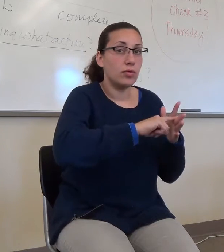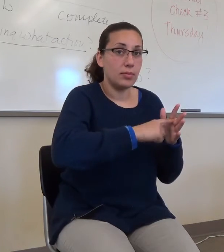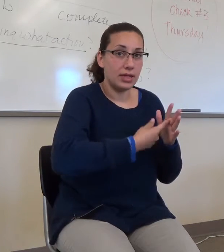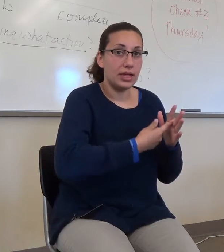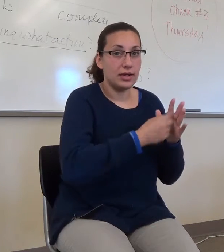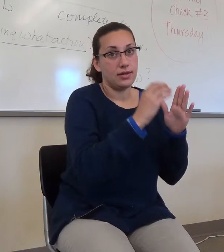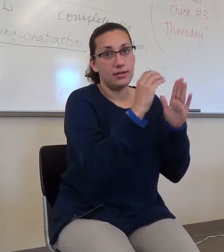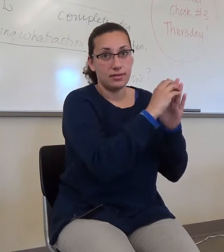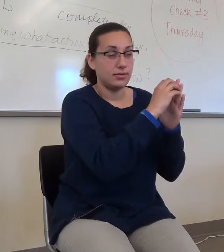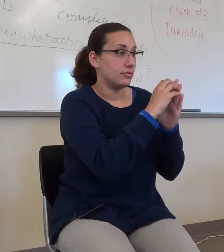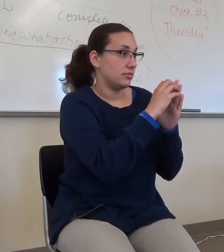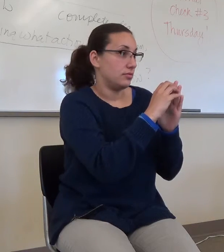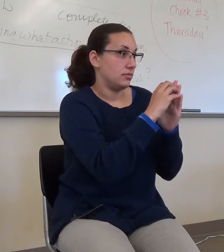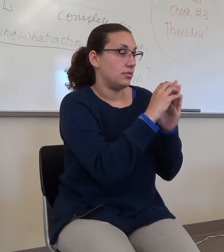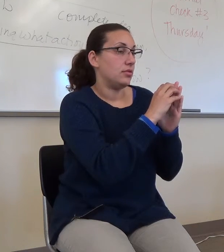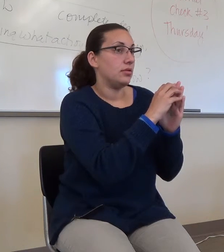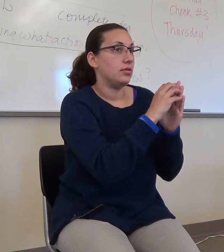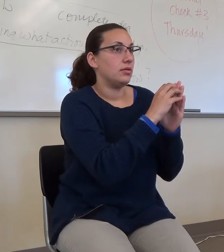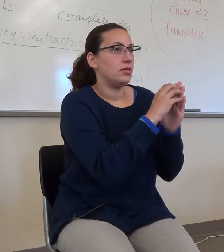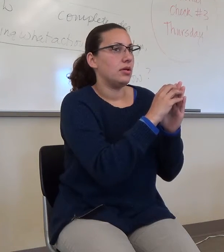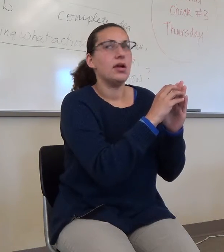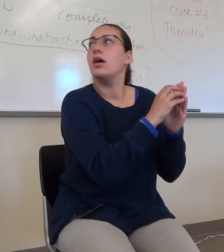And what is all of this?